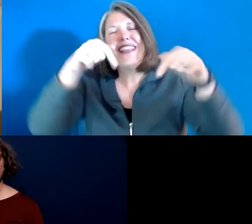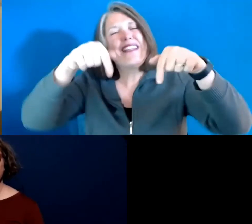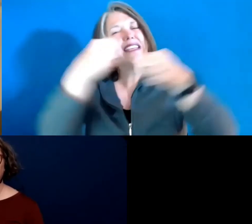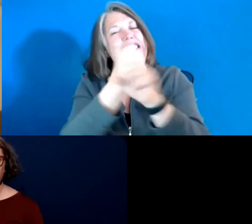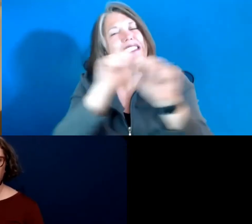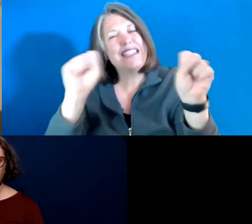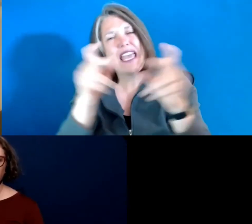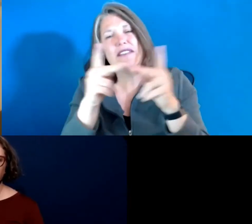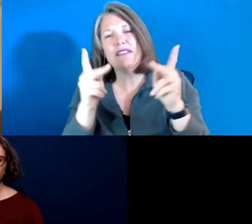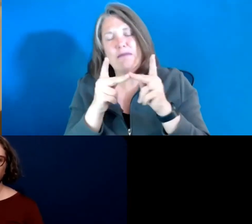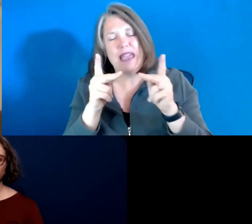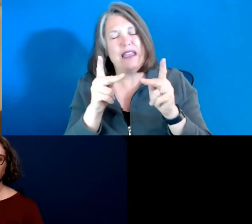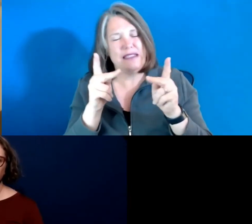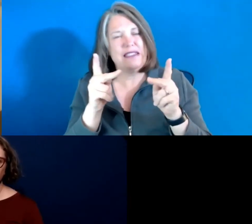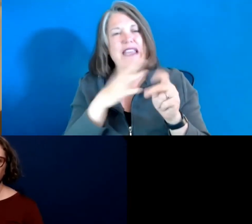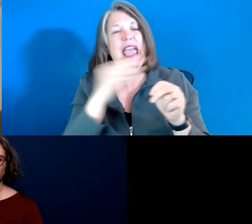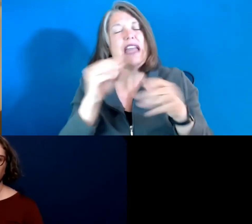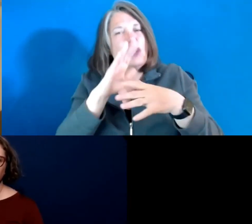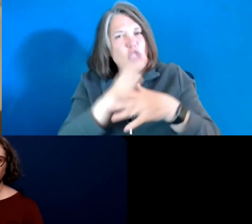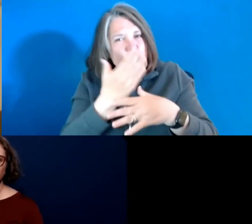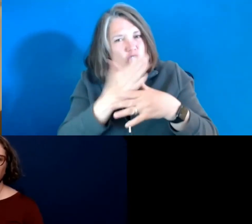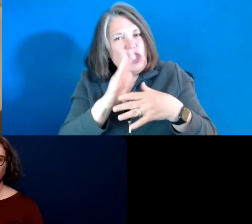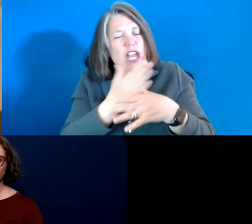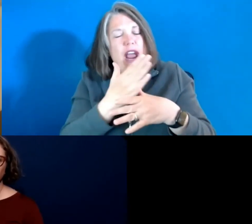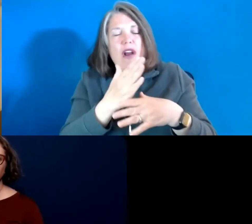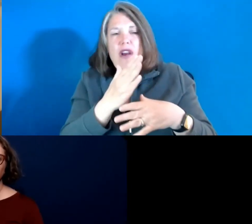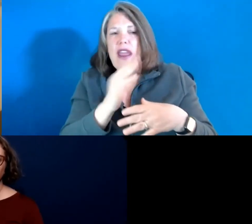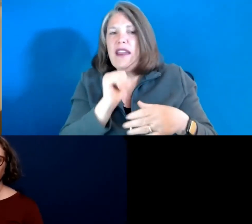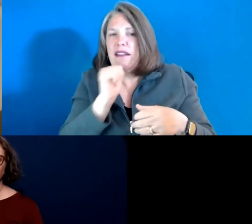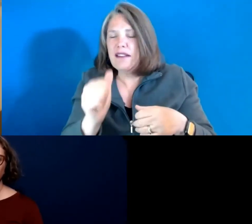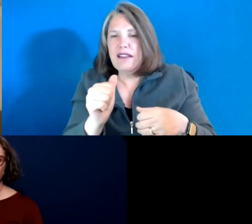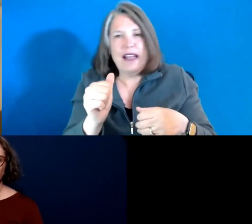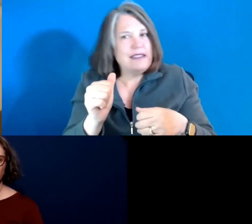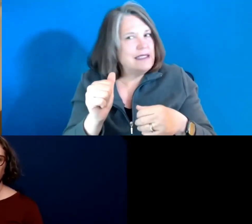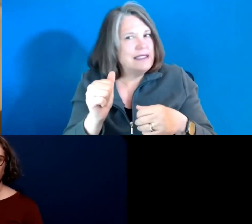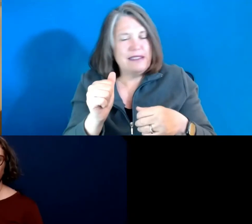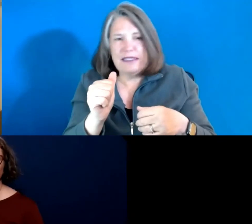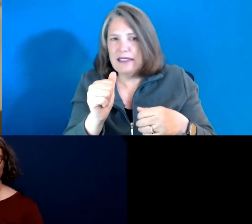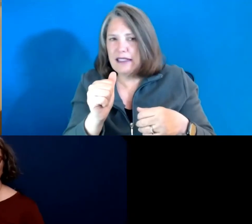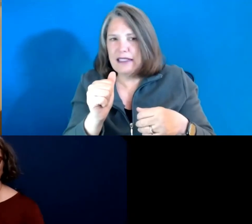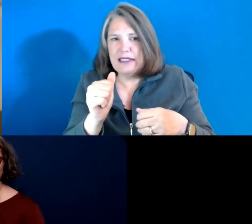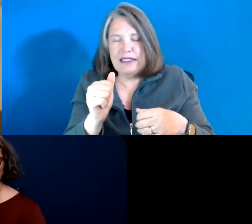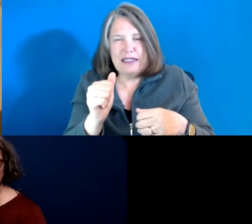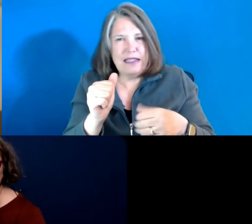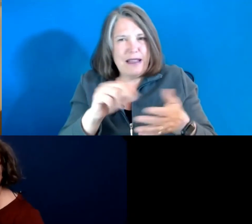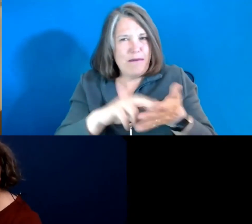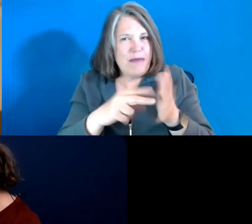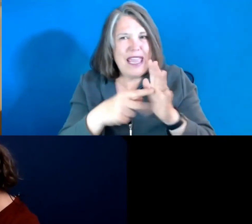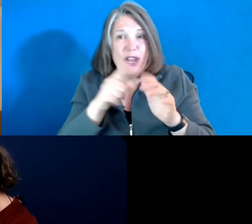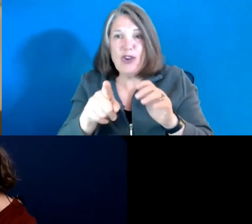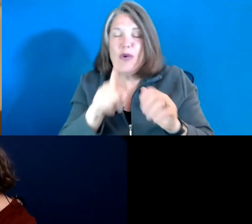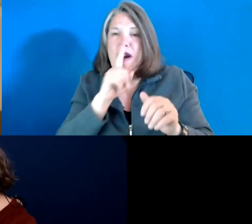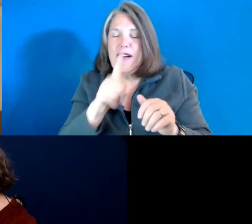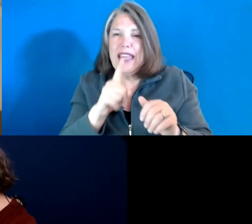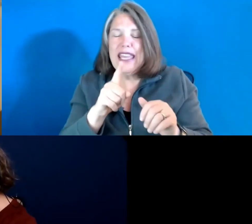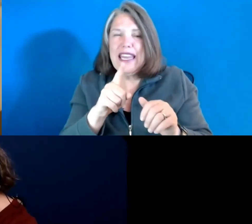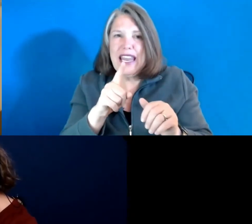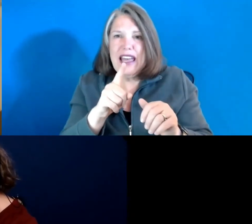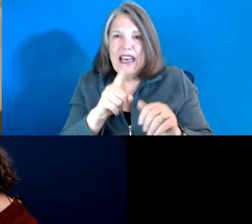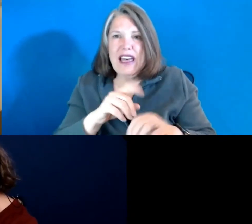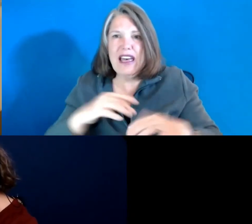and sharing does not put you in an adverse position. It ideally